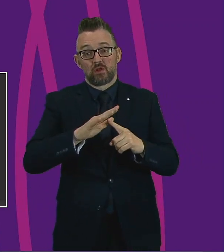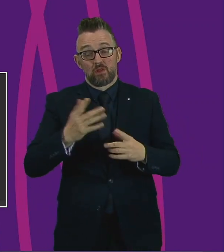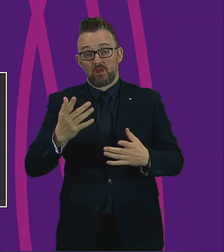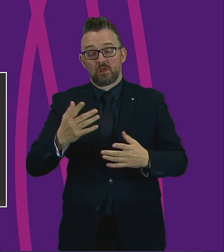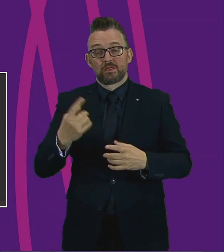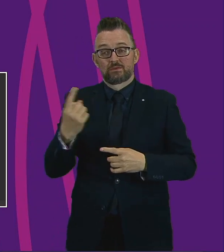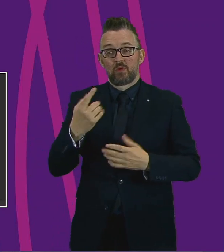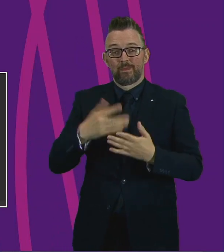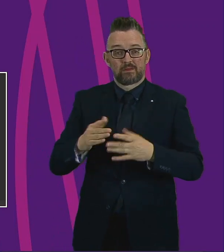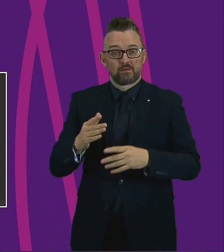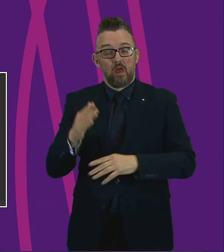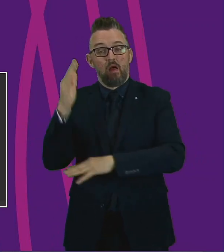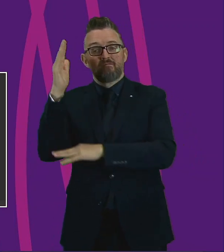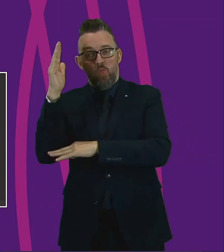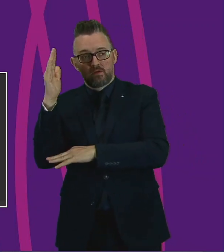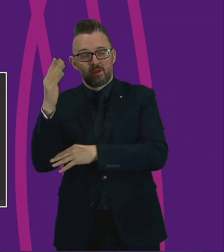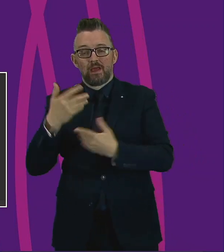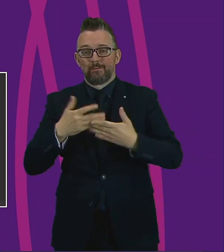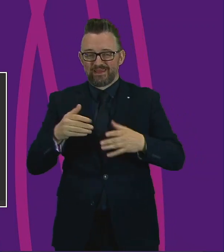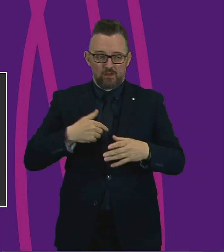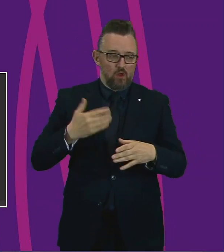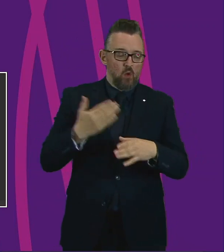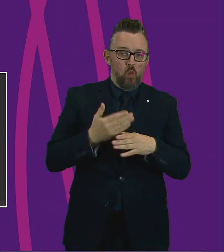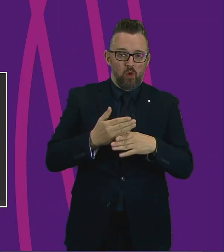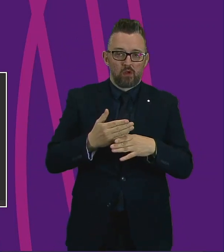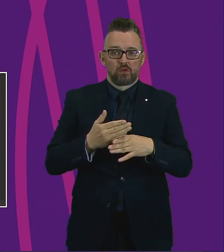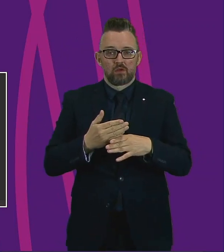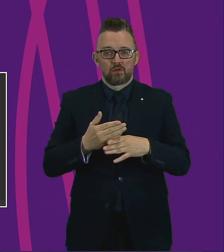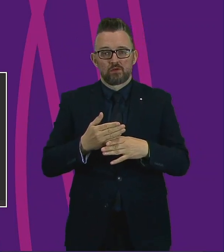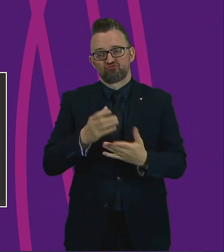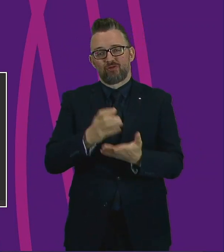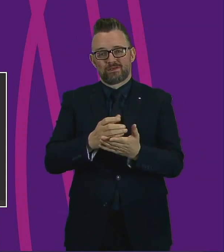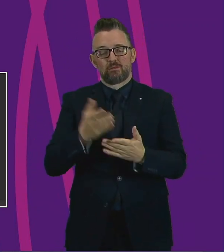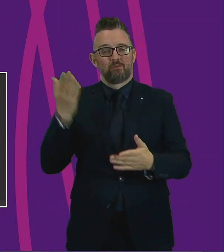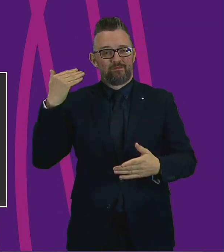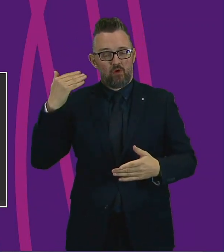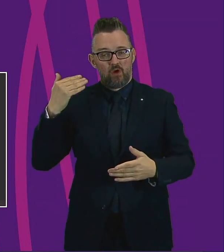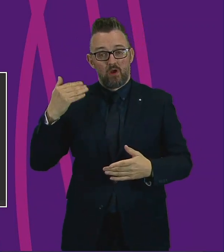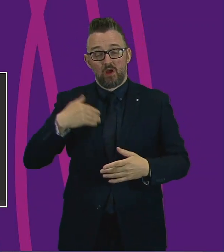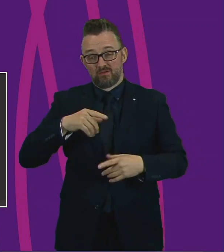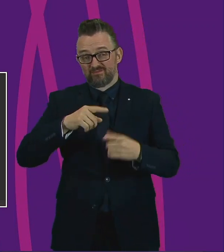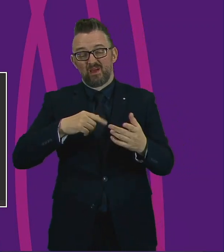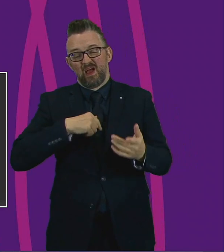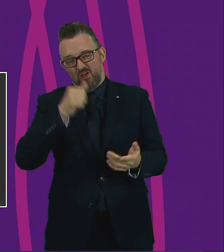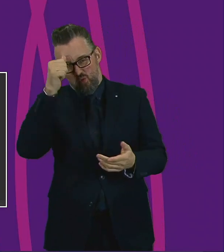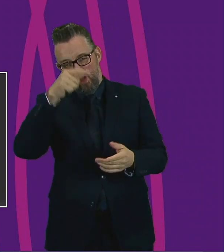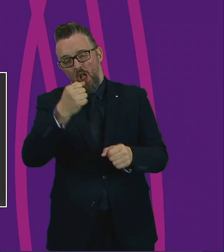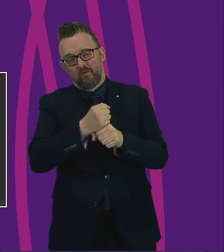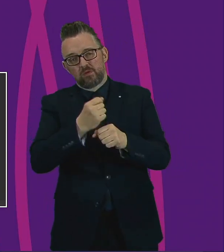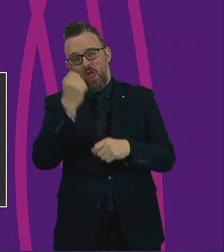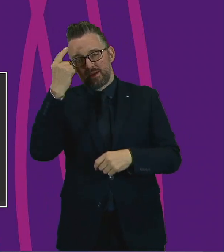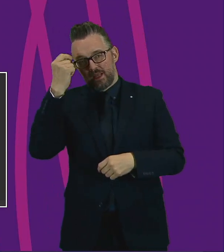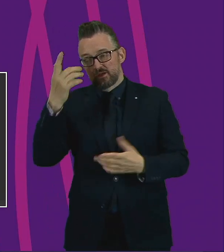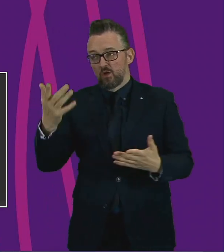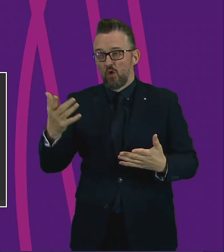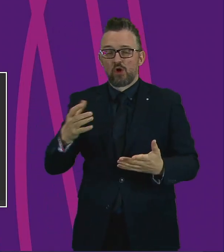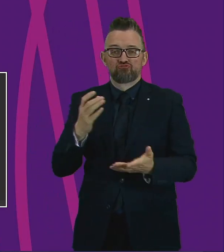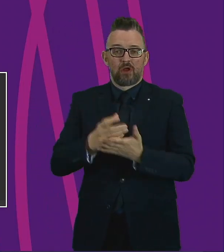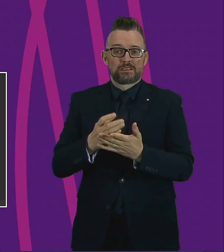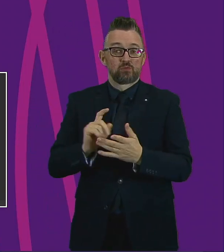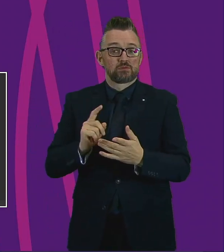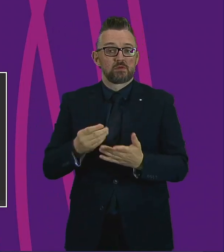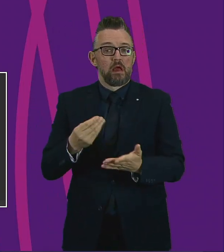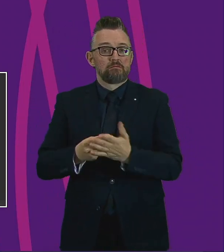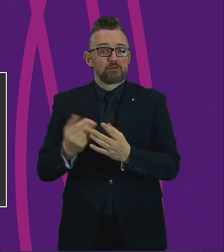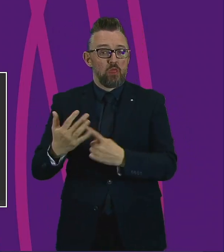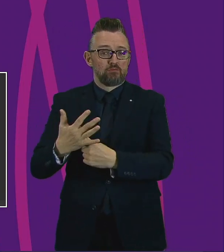someone who has worked in the third sector, I am sure the government understands the financial pressures that many